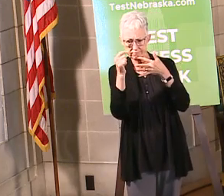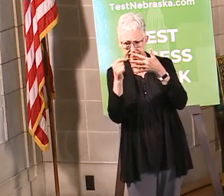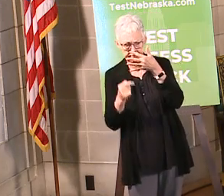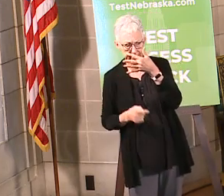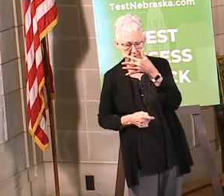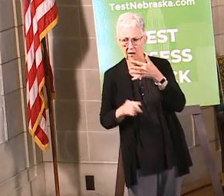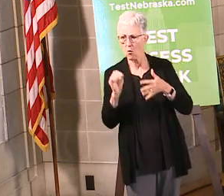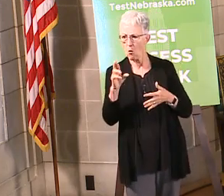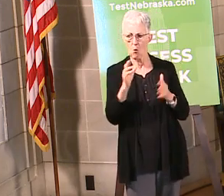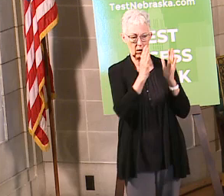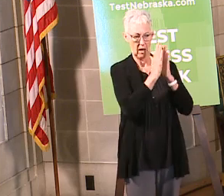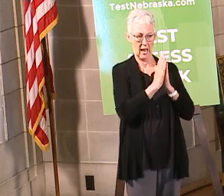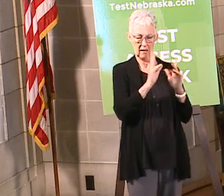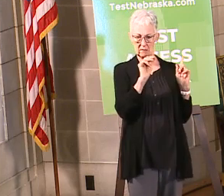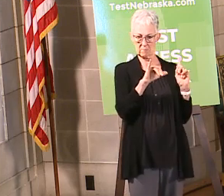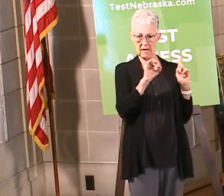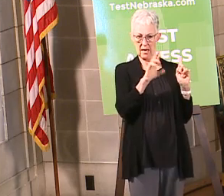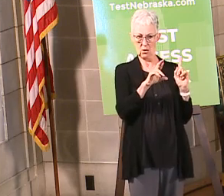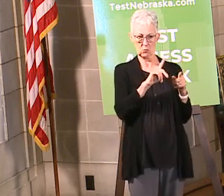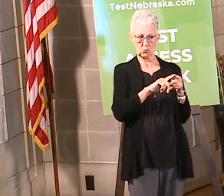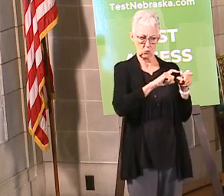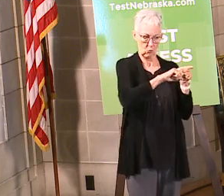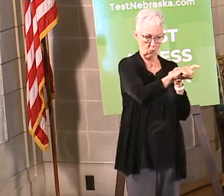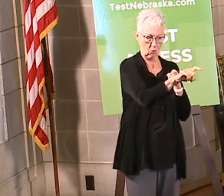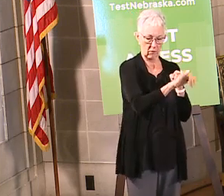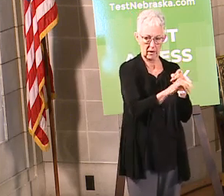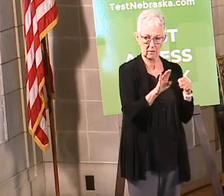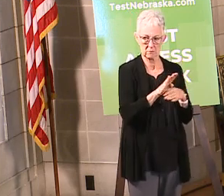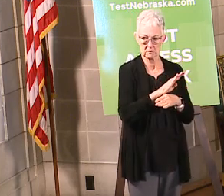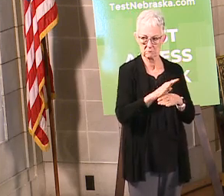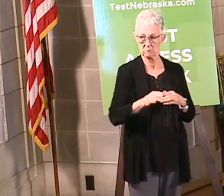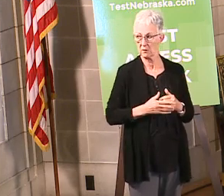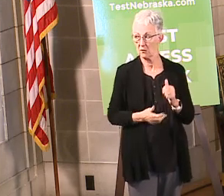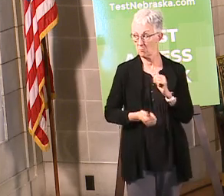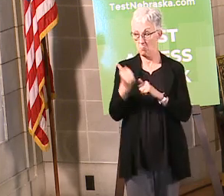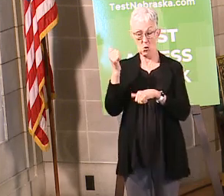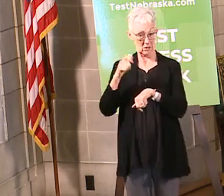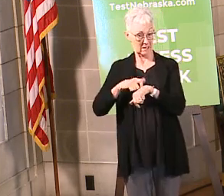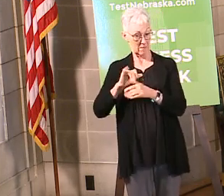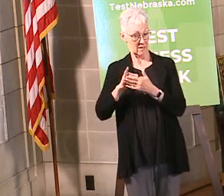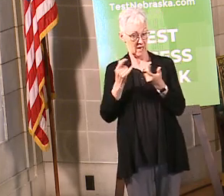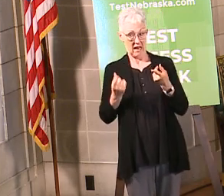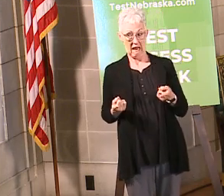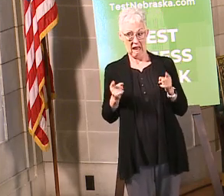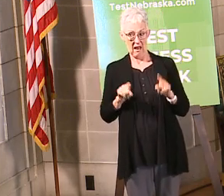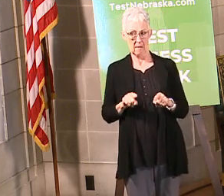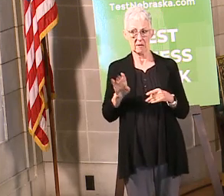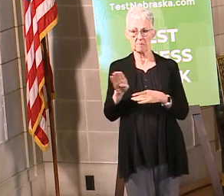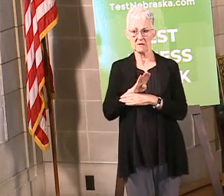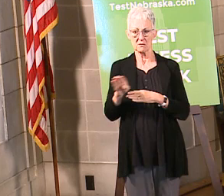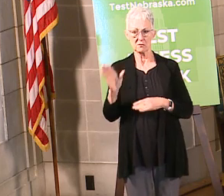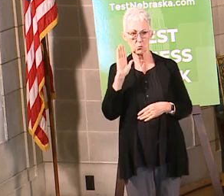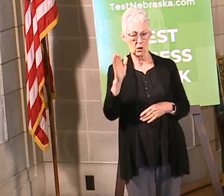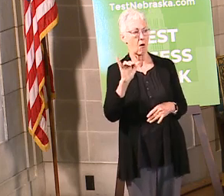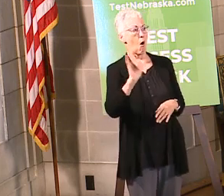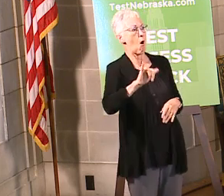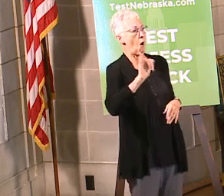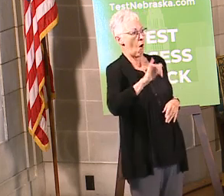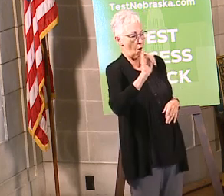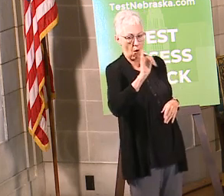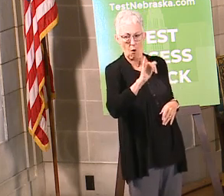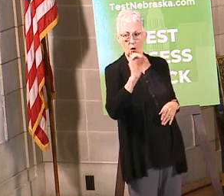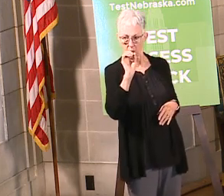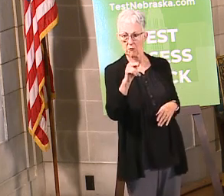happened, the business has been accommodative, has taken more steps. And I always use the example of the mayor of Omaha, Mayor